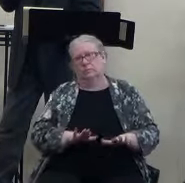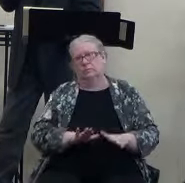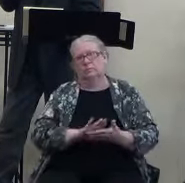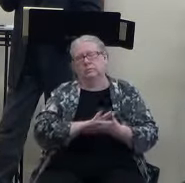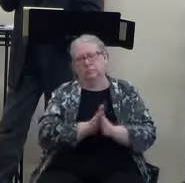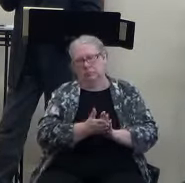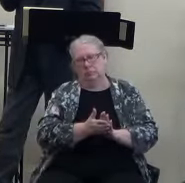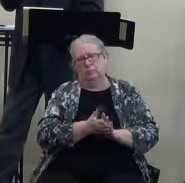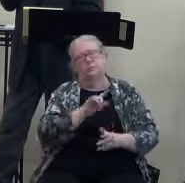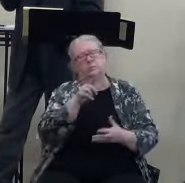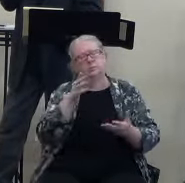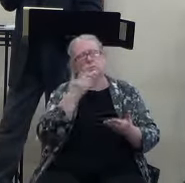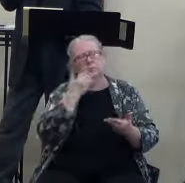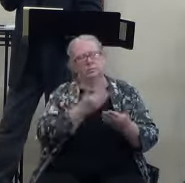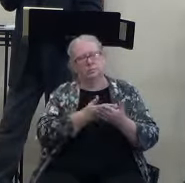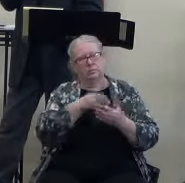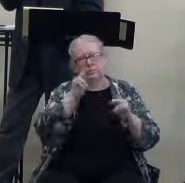man as you want to be.